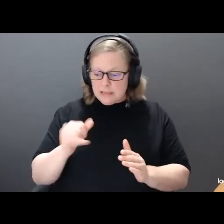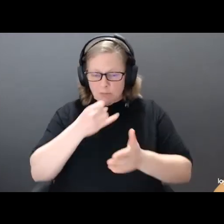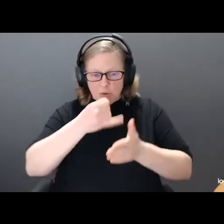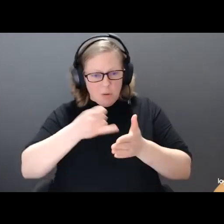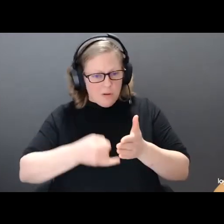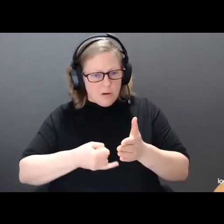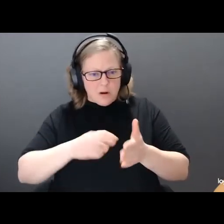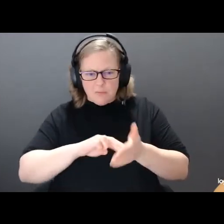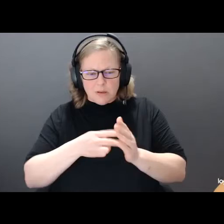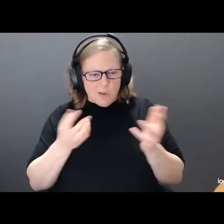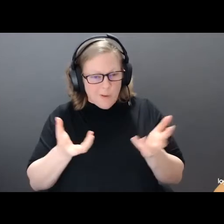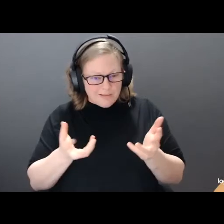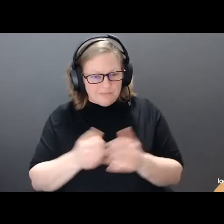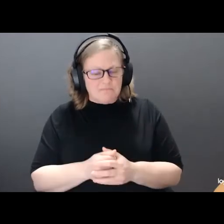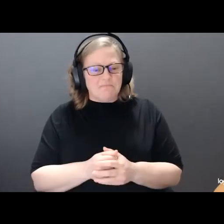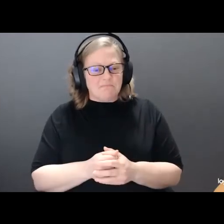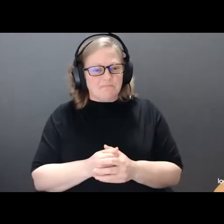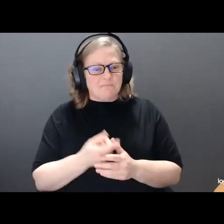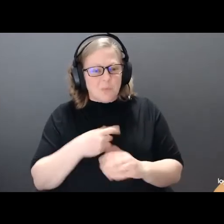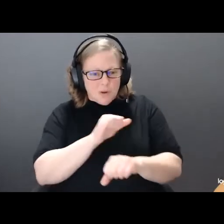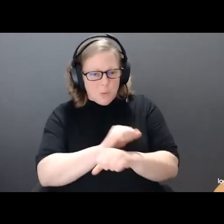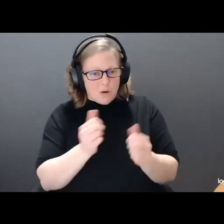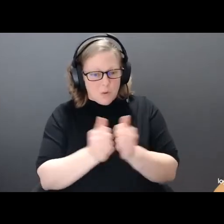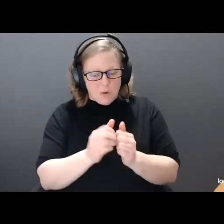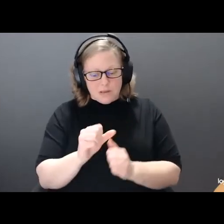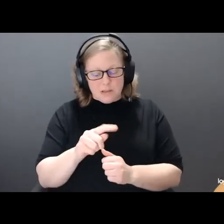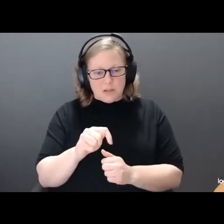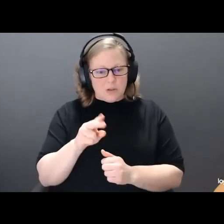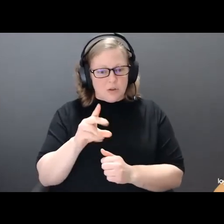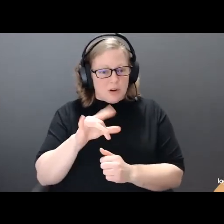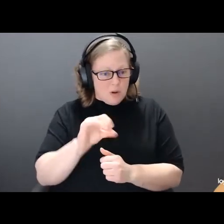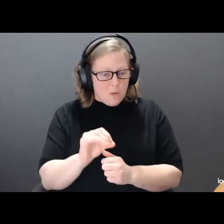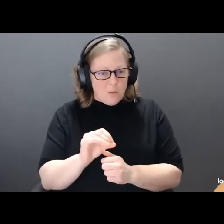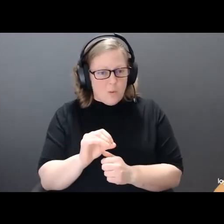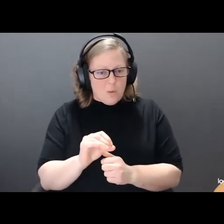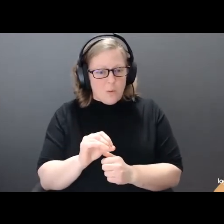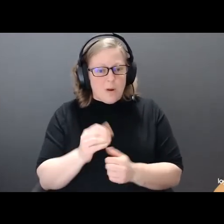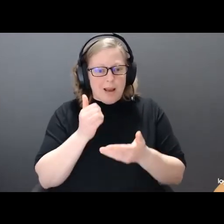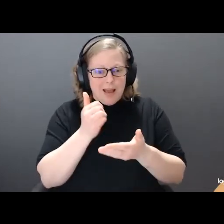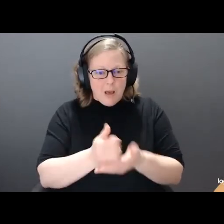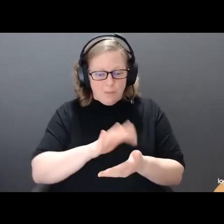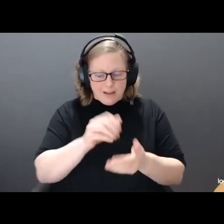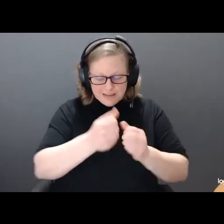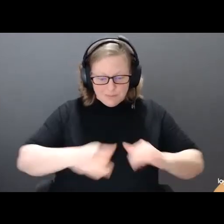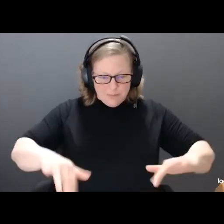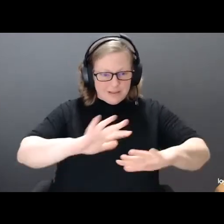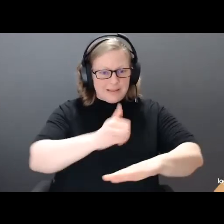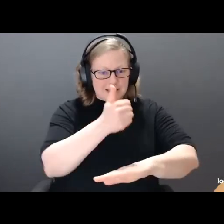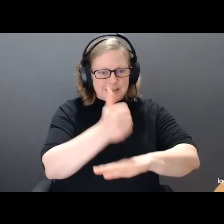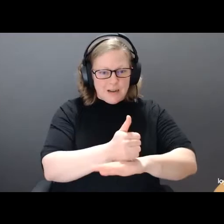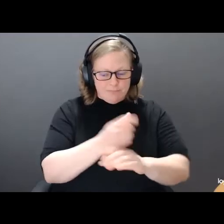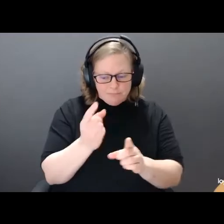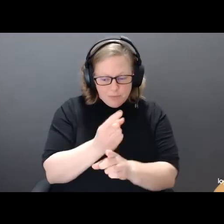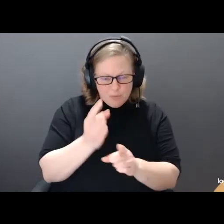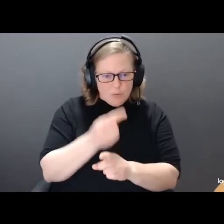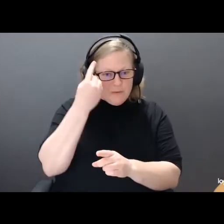studio itself to make the spaces accessible, accessible for everyone. So again, it was a very collaborative